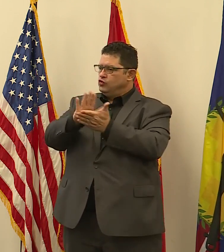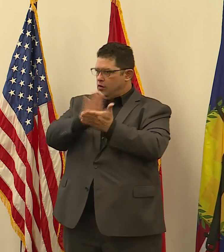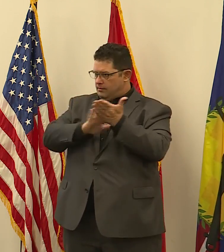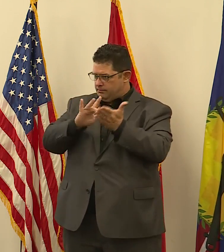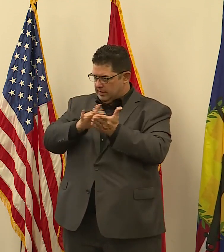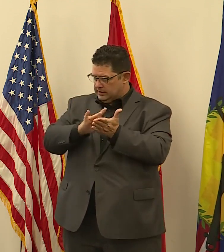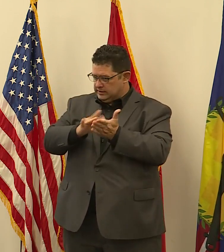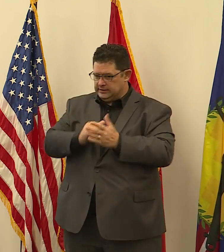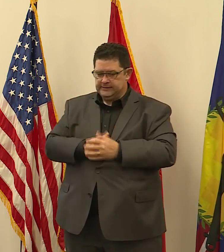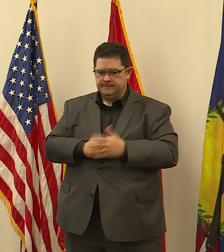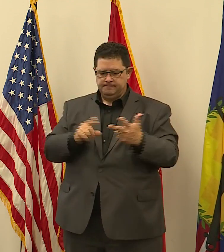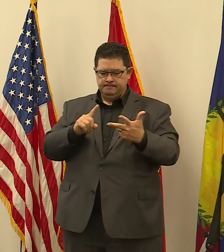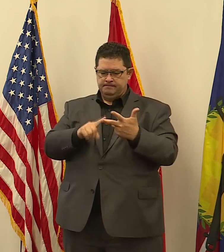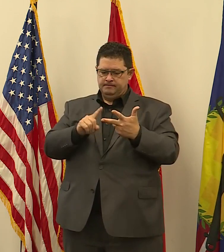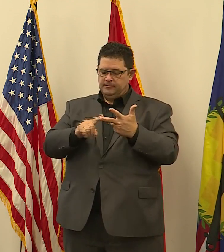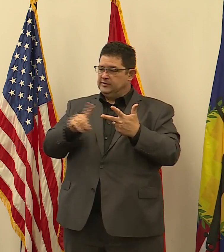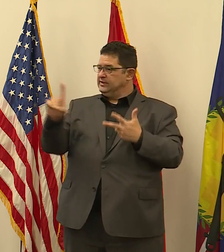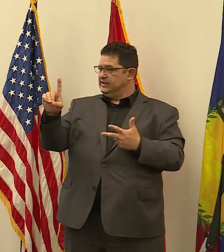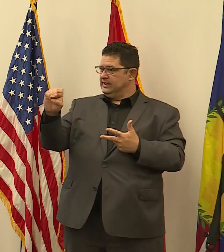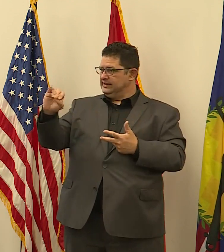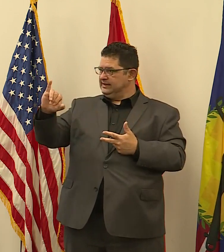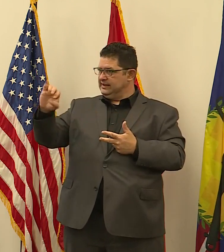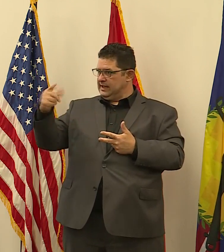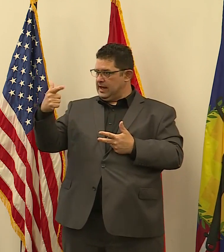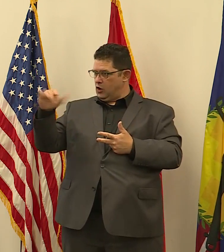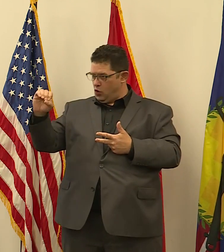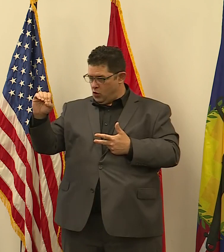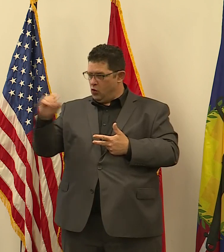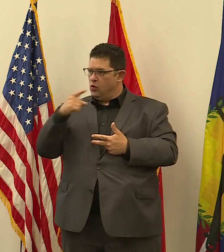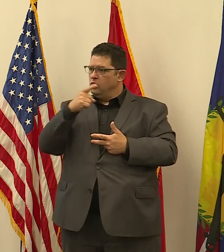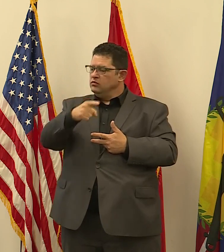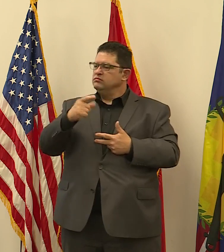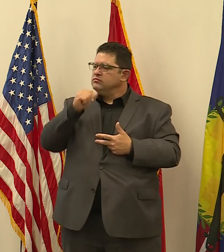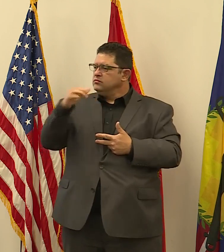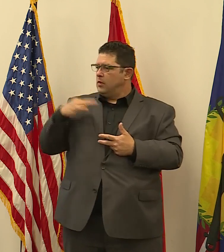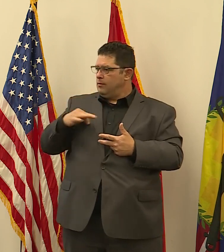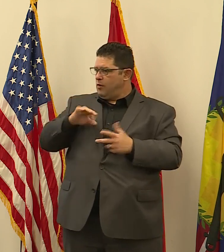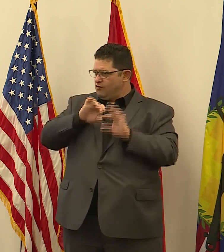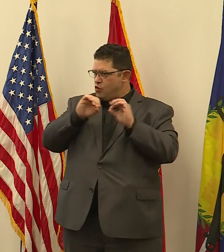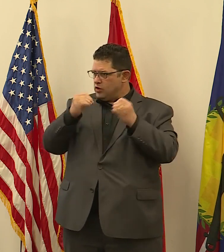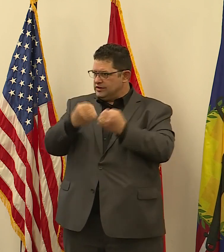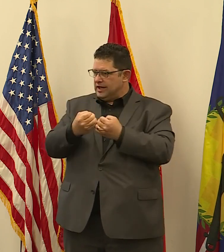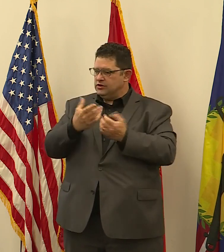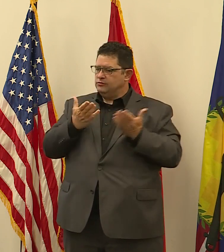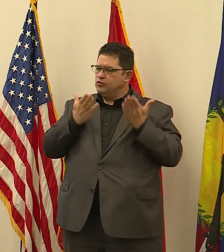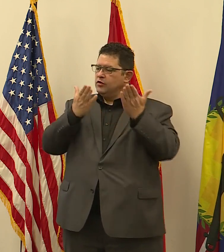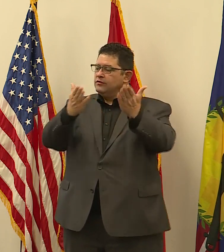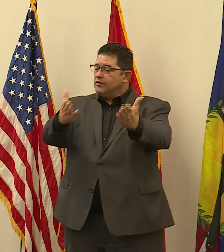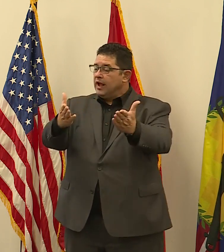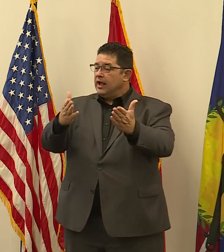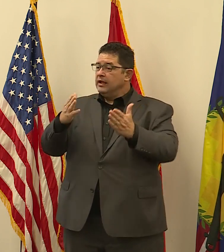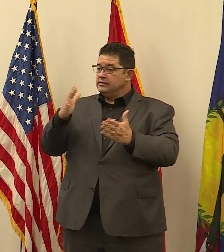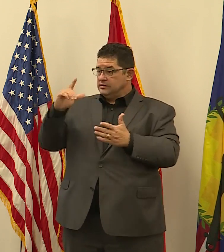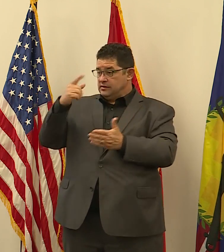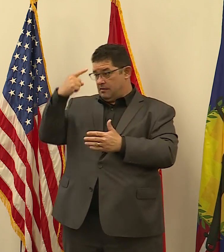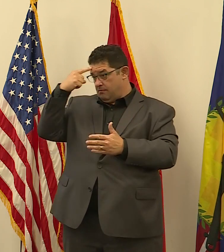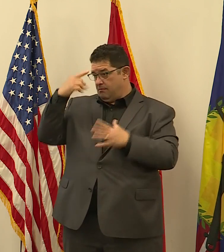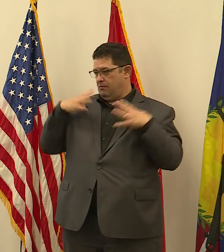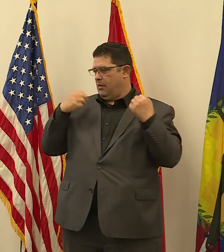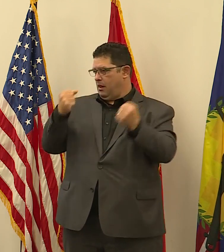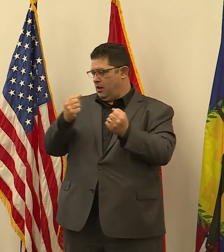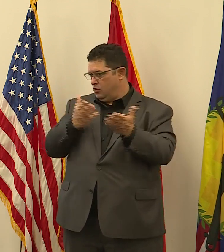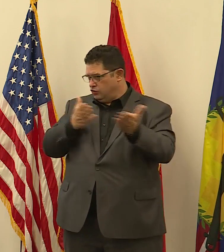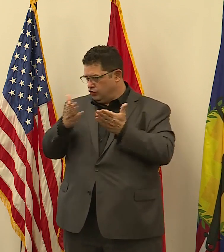and CEO of Casa de Salud, which is a non-profit organization that provides clinical and mental health services to